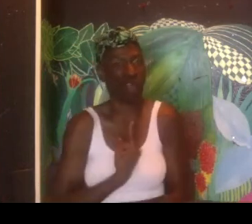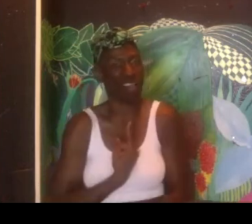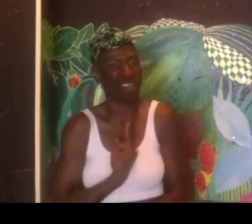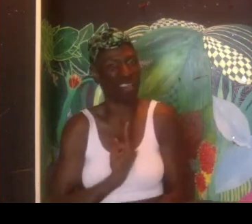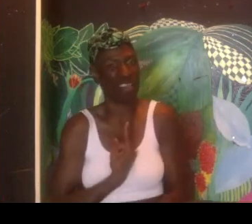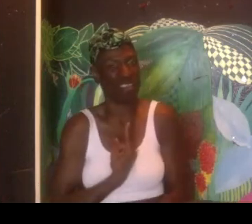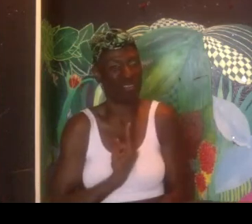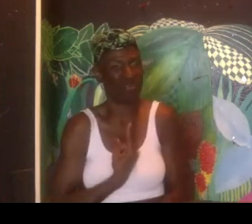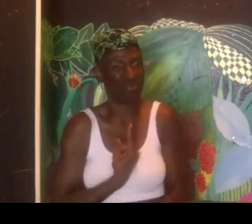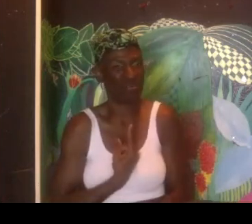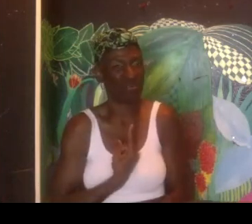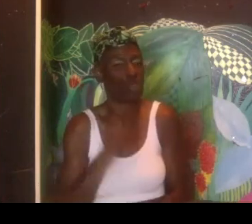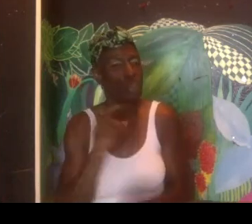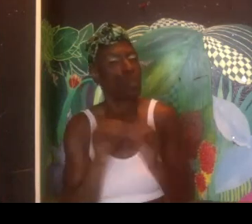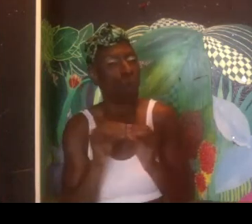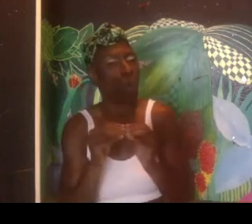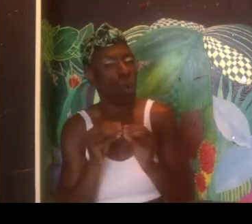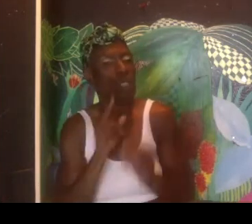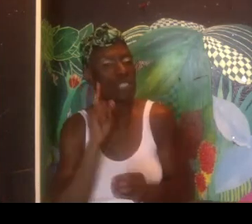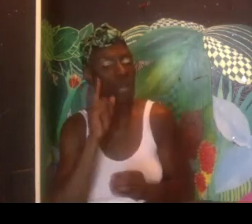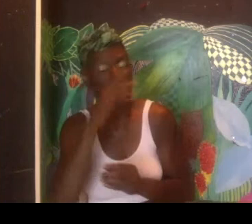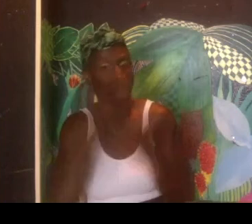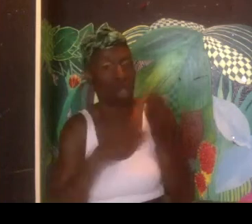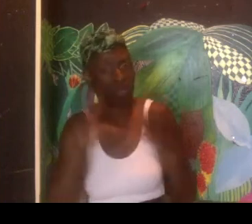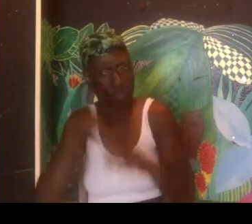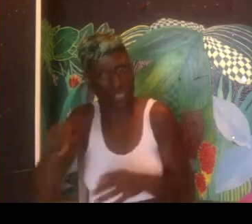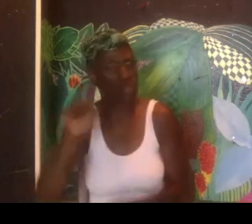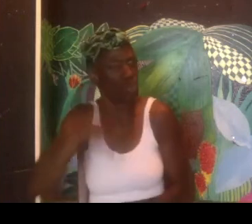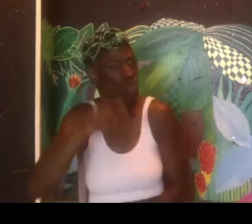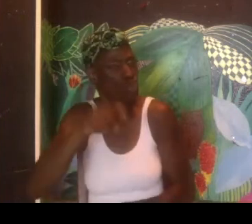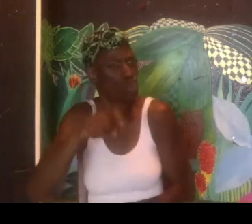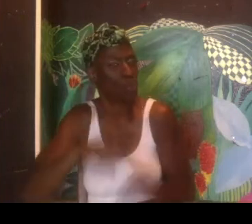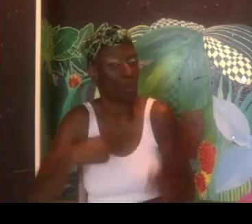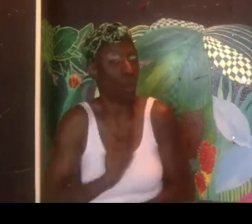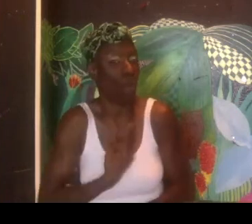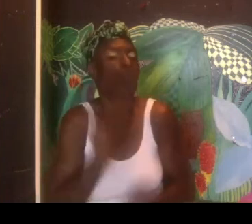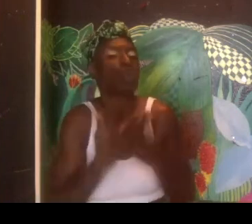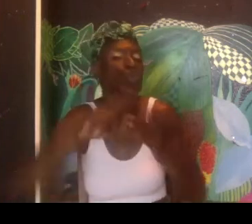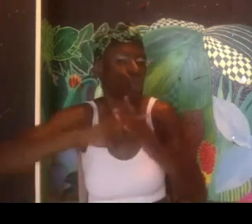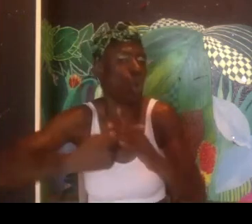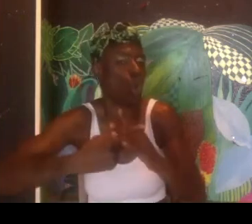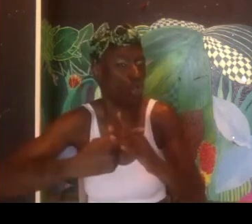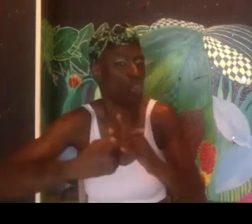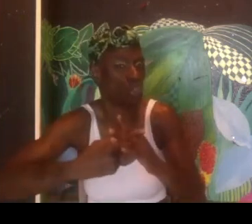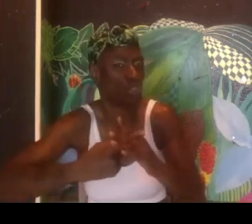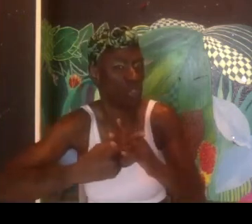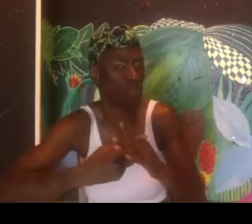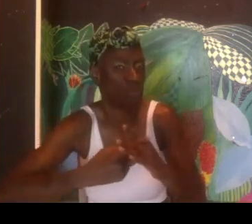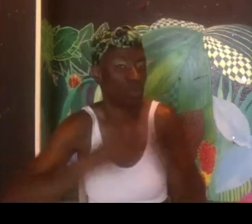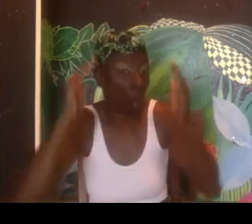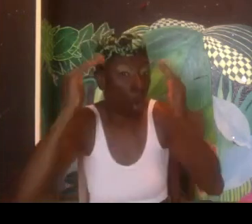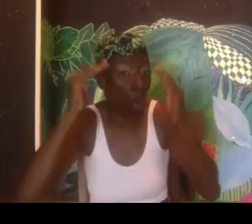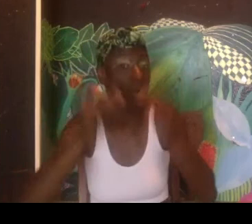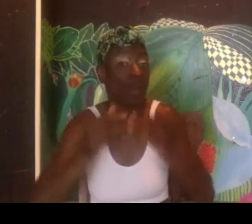mentioned before, working in Wild Seed is great. So being, working with Wild Seed is really great. But I'm the only Deaf artist.